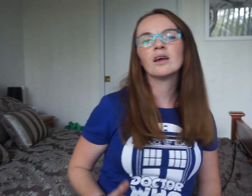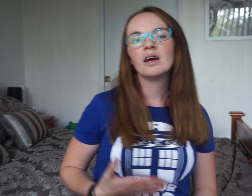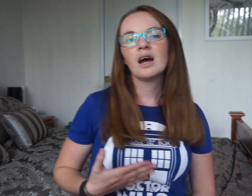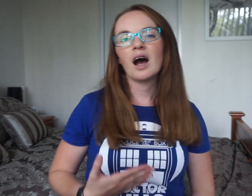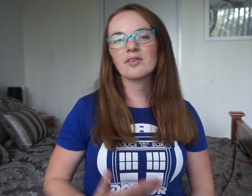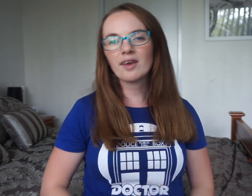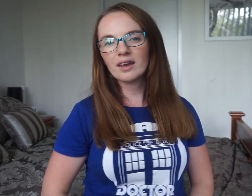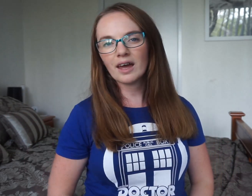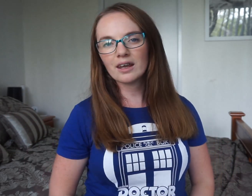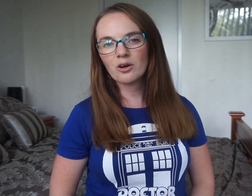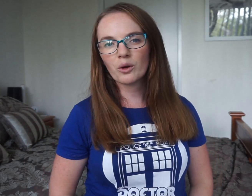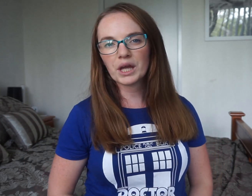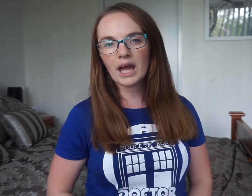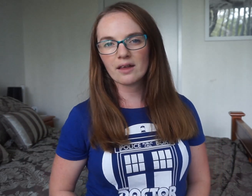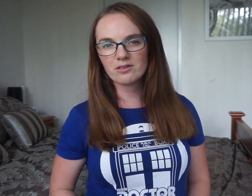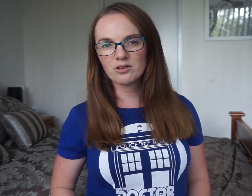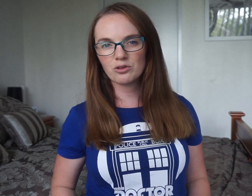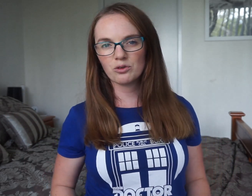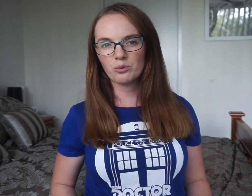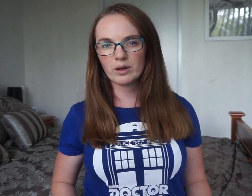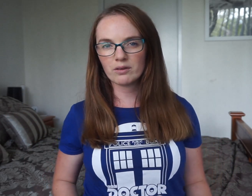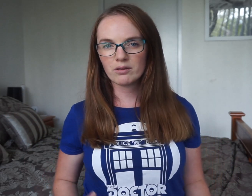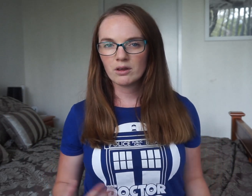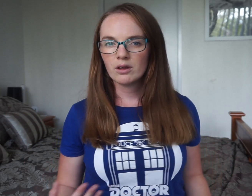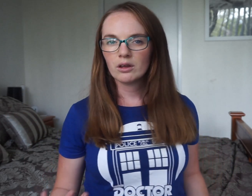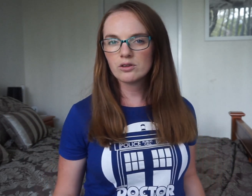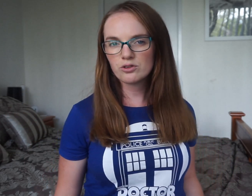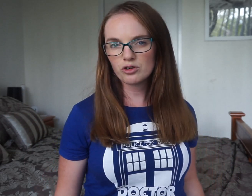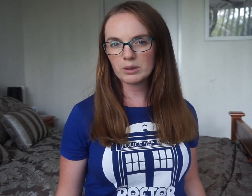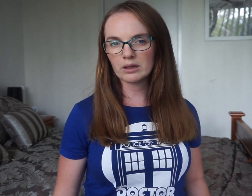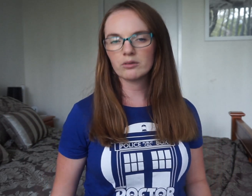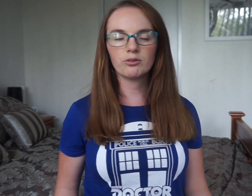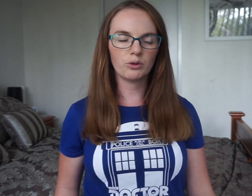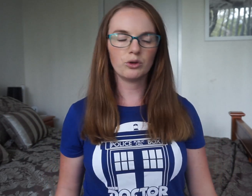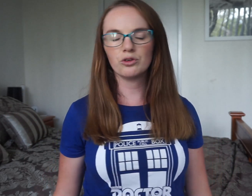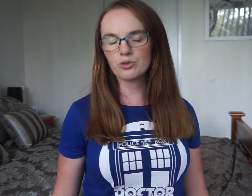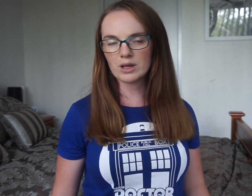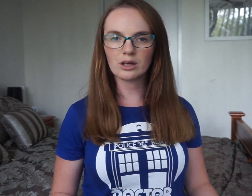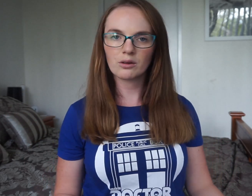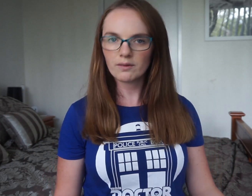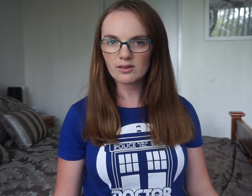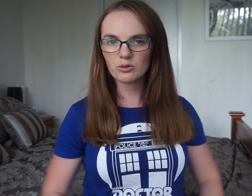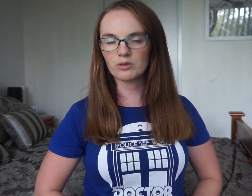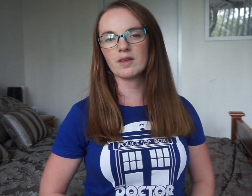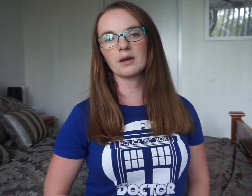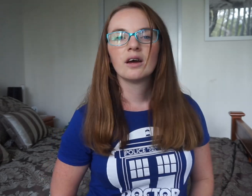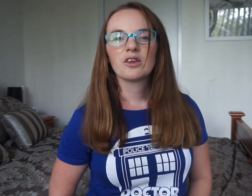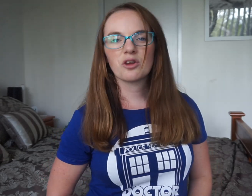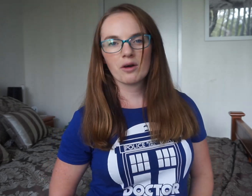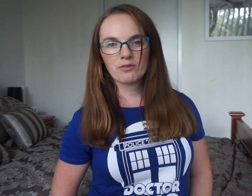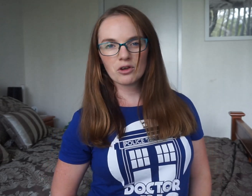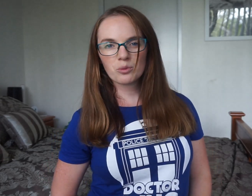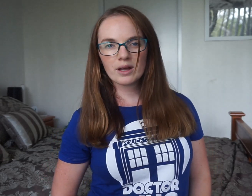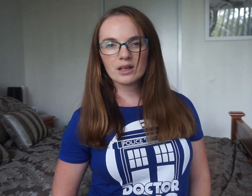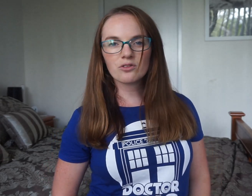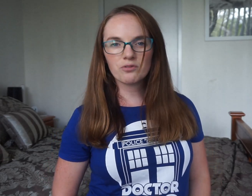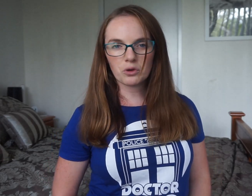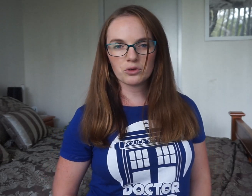Our second category has to do with consuming. Food, drink, that sort of thing. So our first one is food.